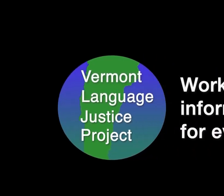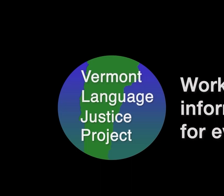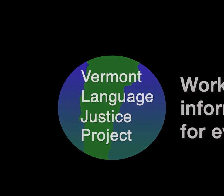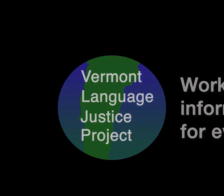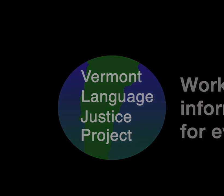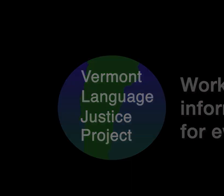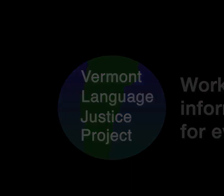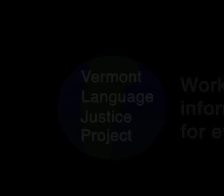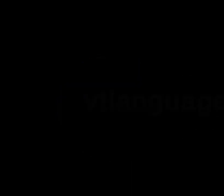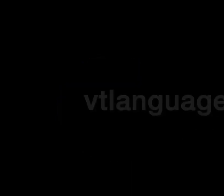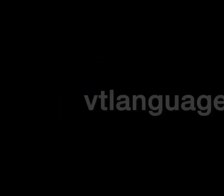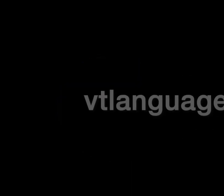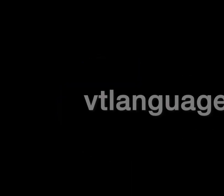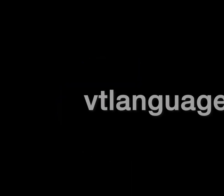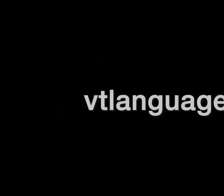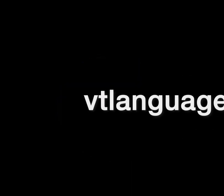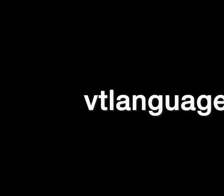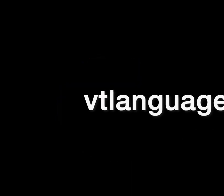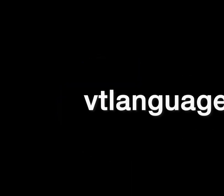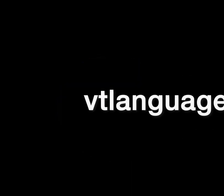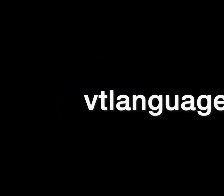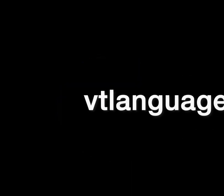We here You